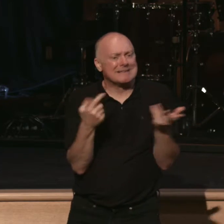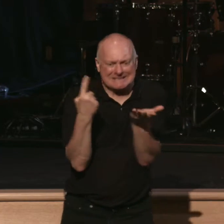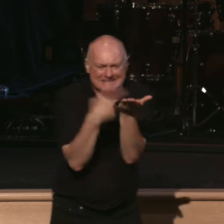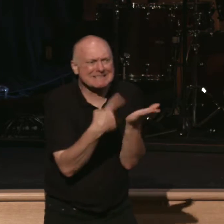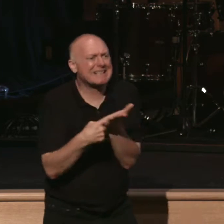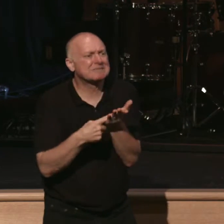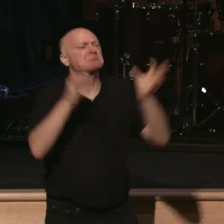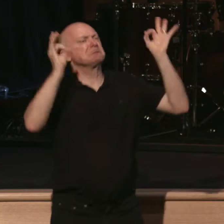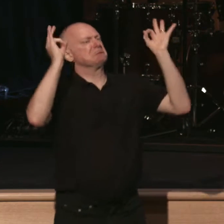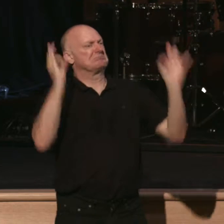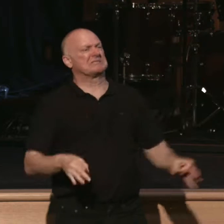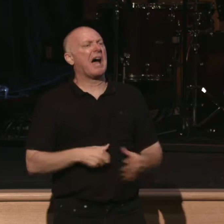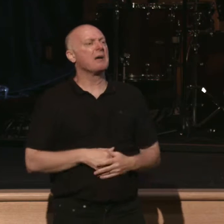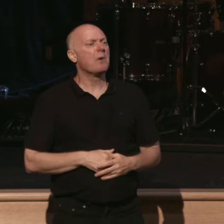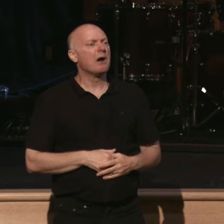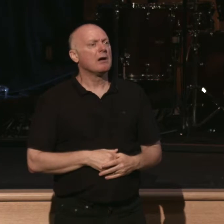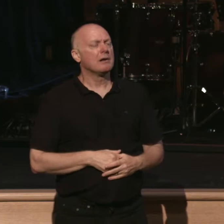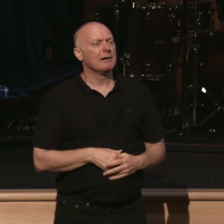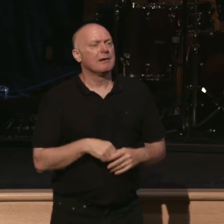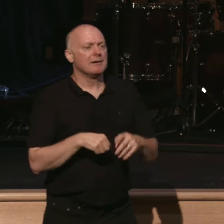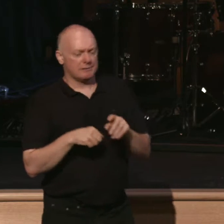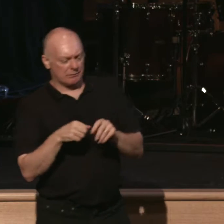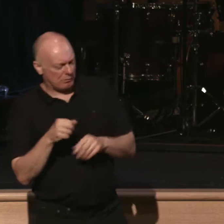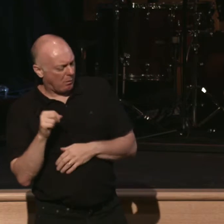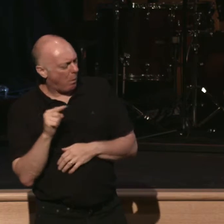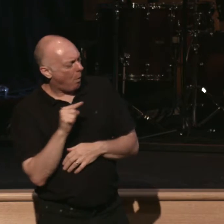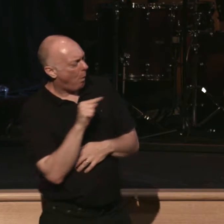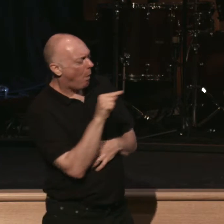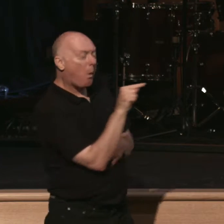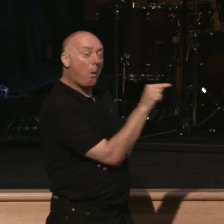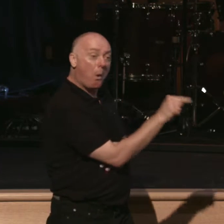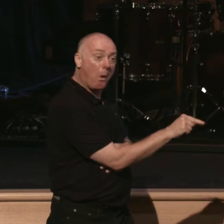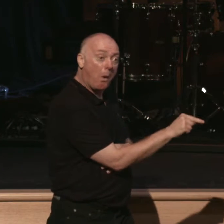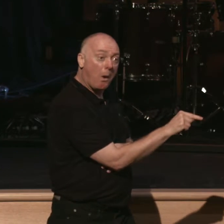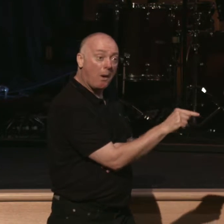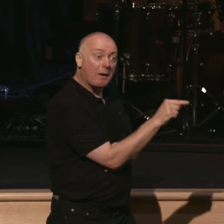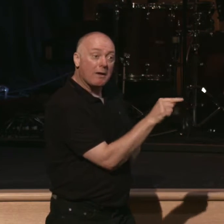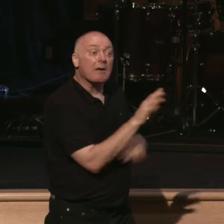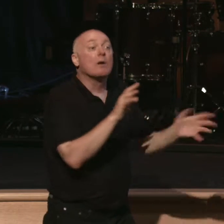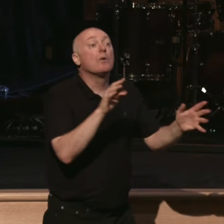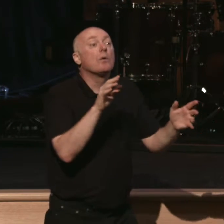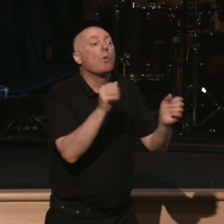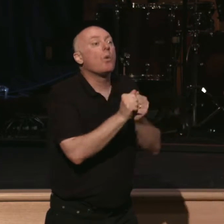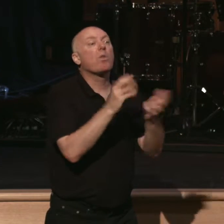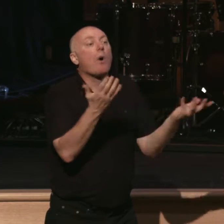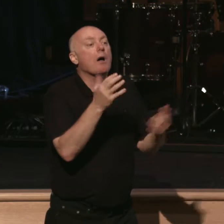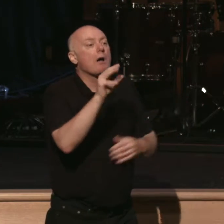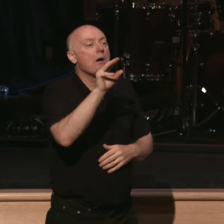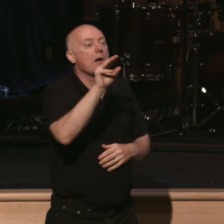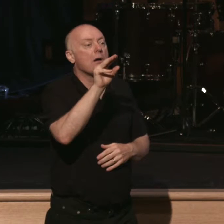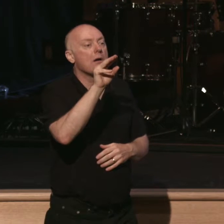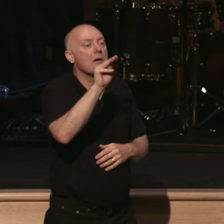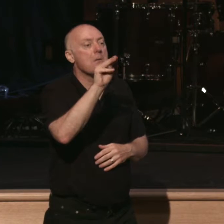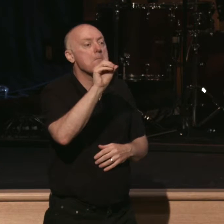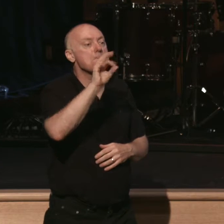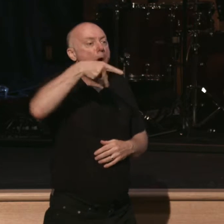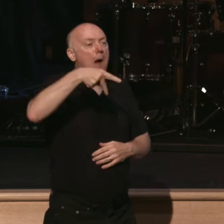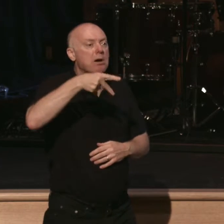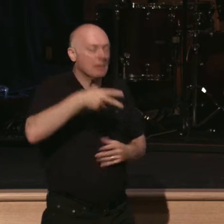what they decide. They decide that they're going to go about 10 kilometers away from the city into the fields with some mops. And they're going to start to clean up the